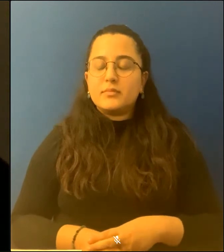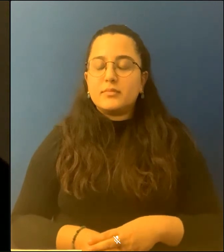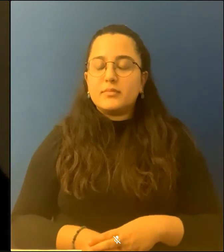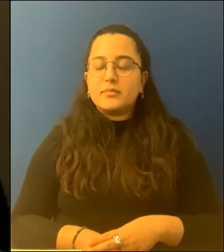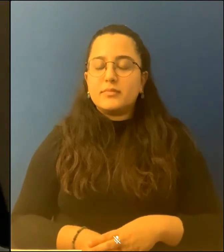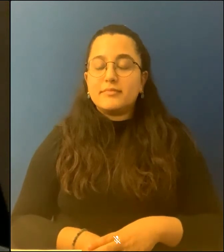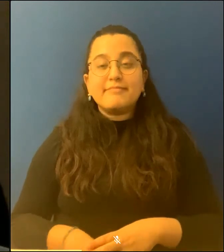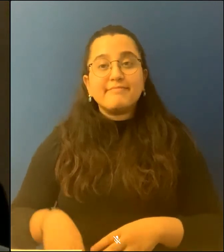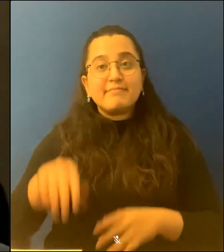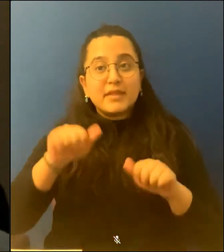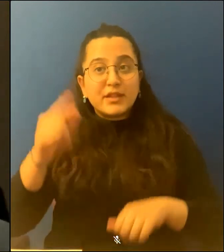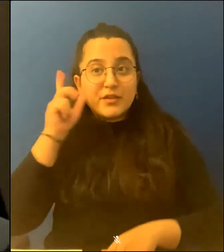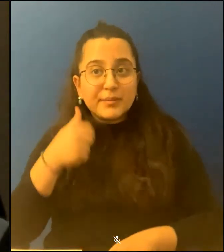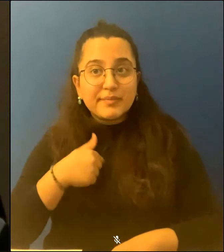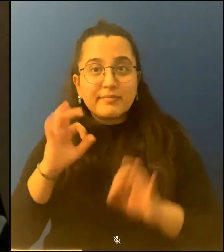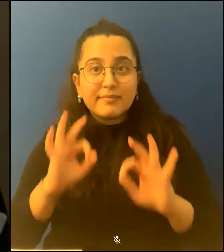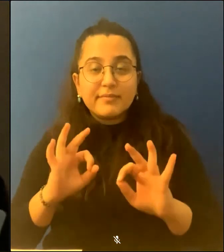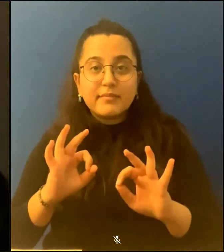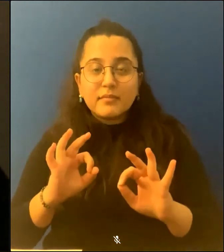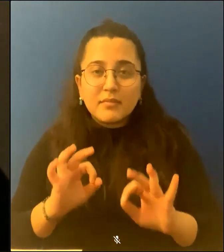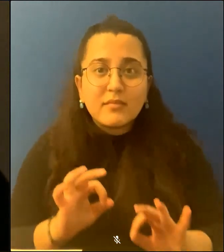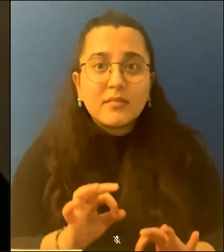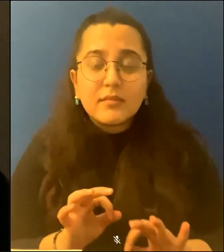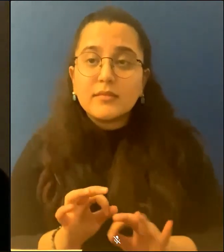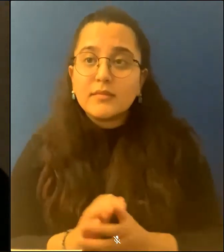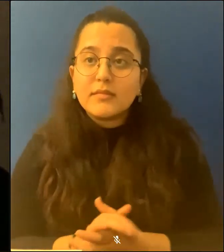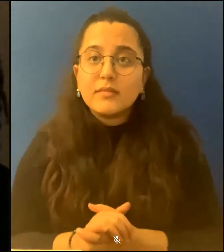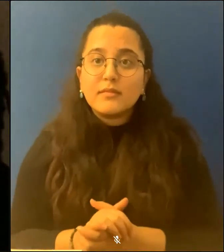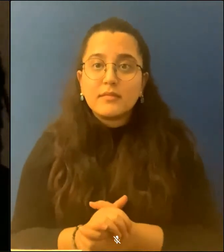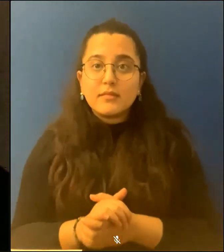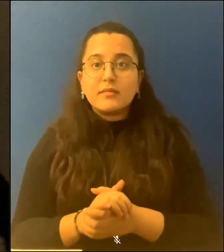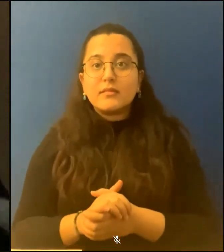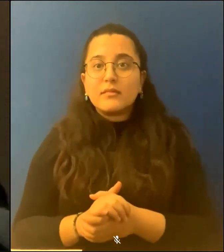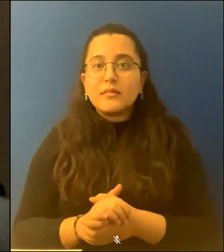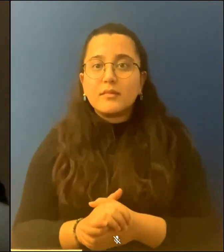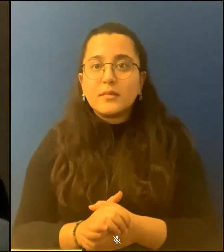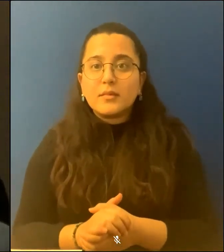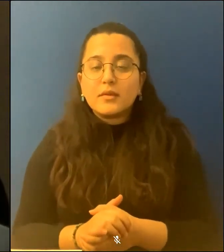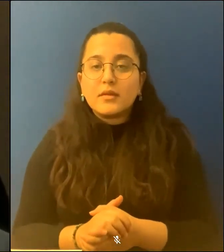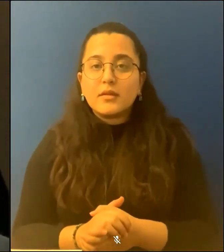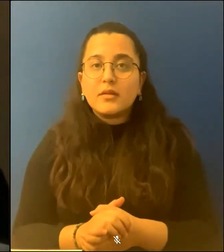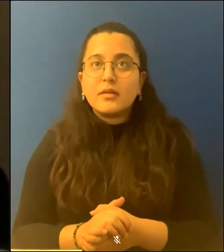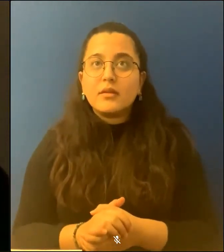Can you hear me? Okay, I think we're good now. This is Inheritance. I'm just going to read from poems.